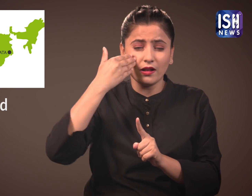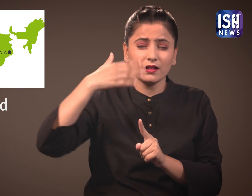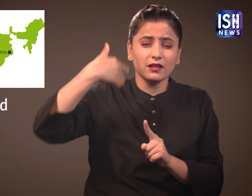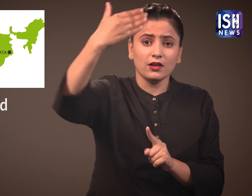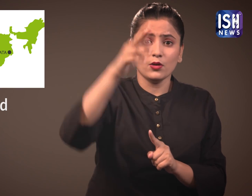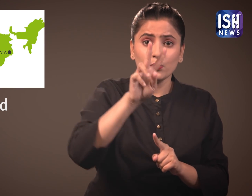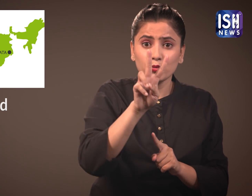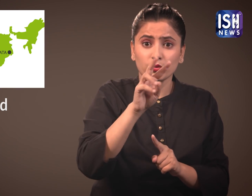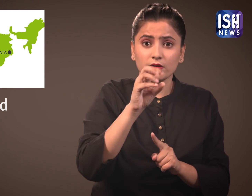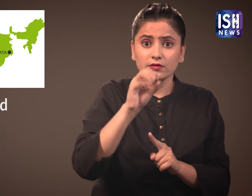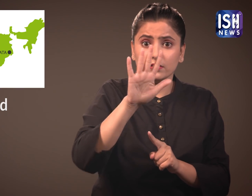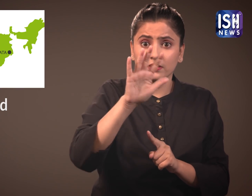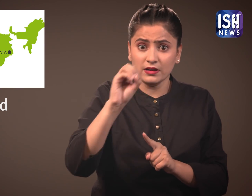could be completely wiped out.